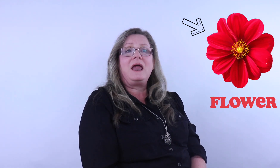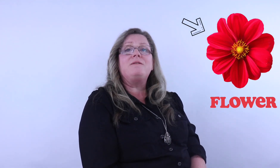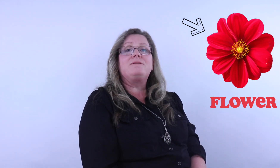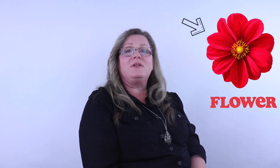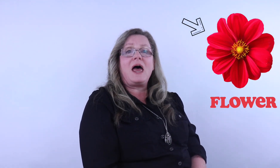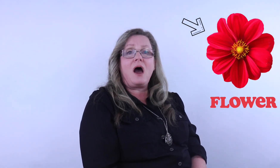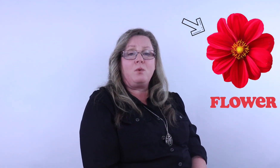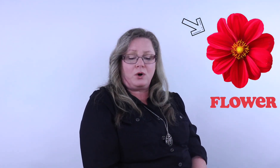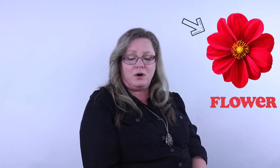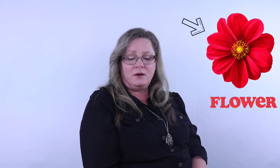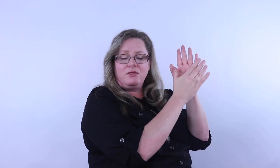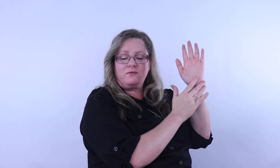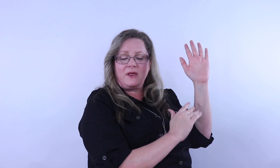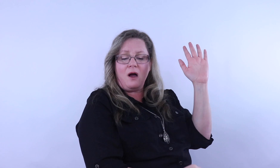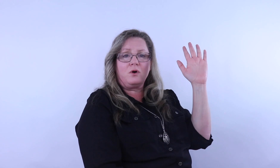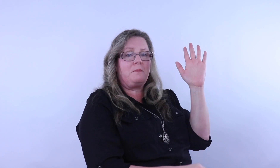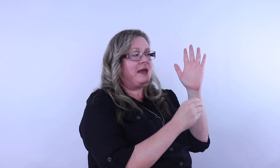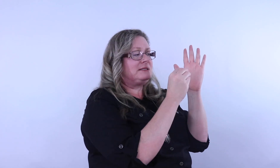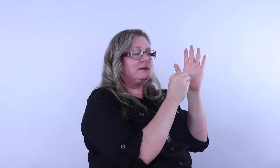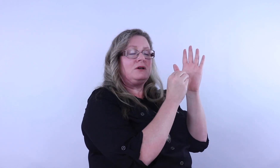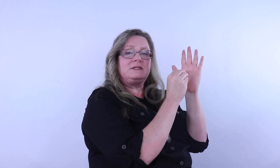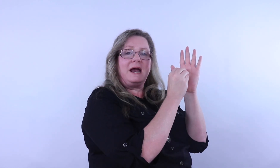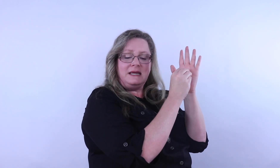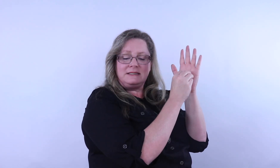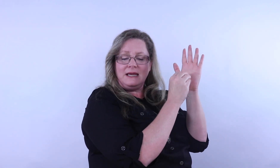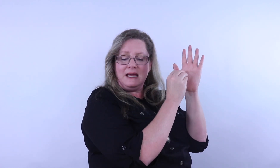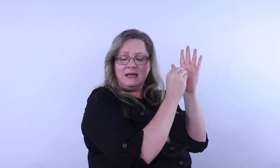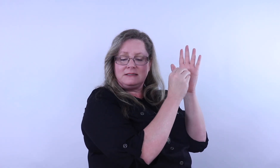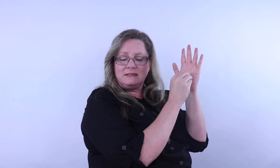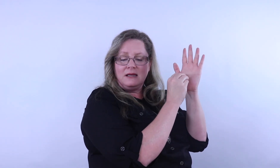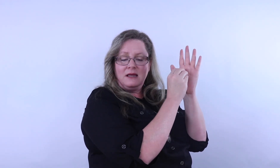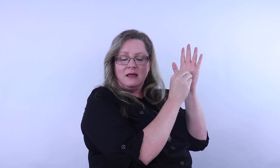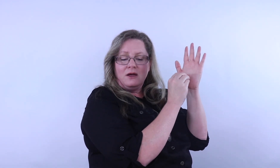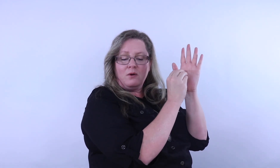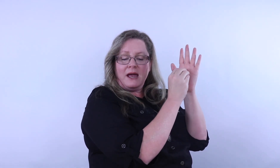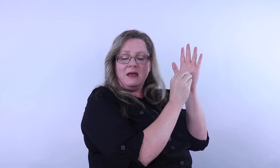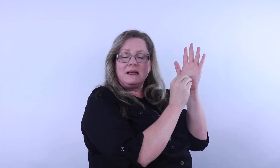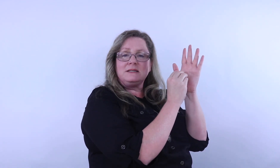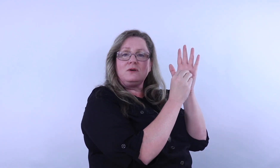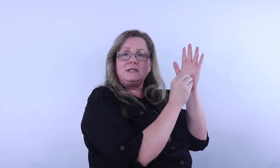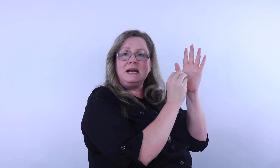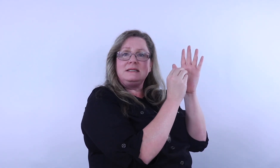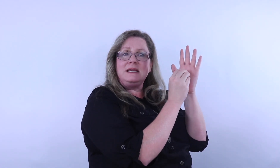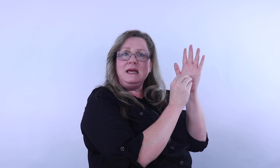Say flower and the flower makes little tiny seeds. Okay it makes little tiny seeds